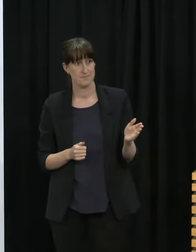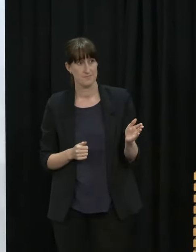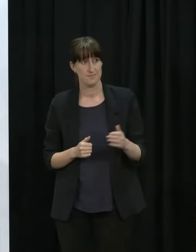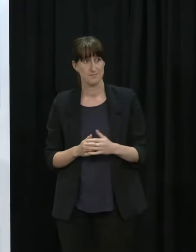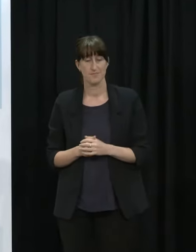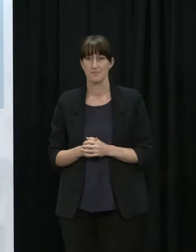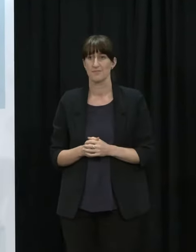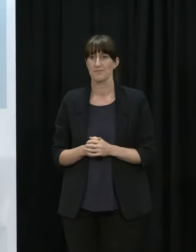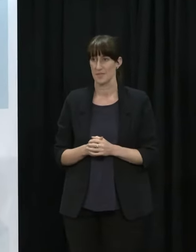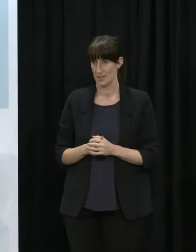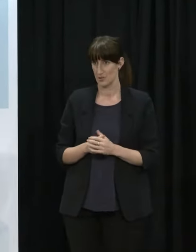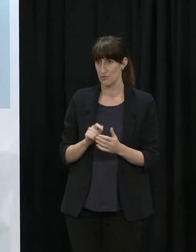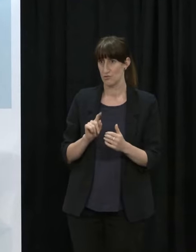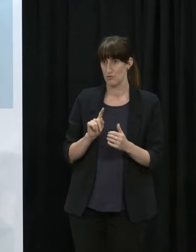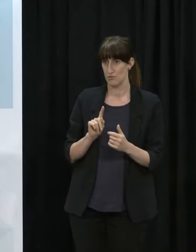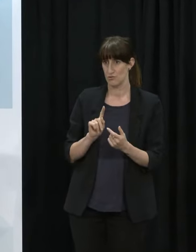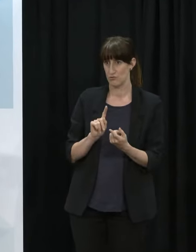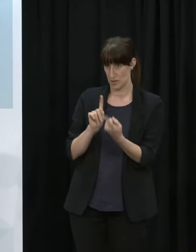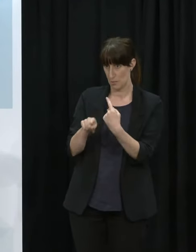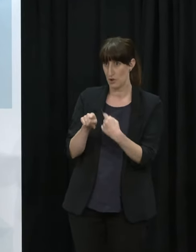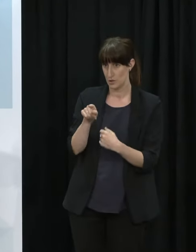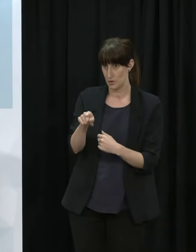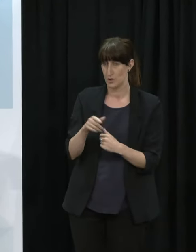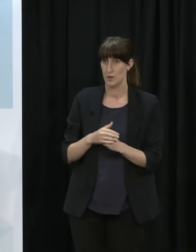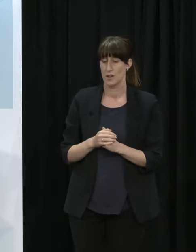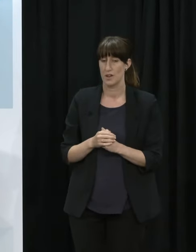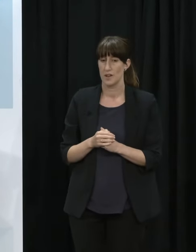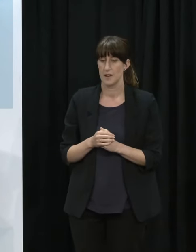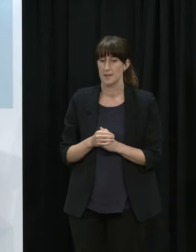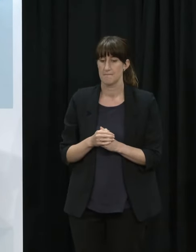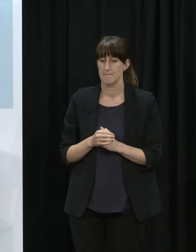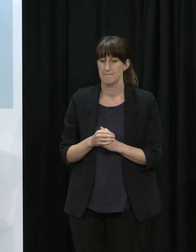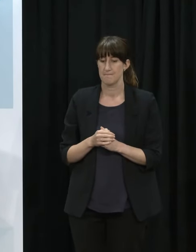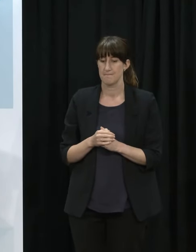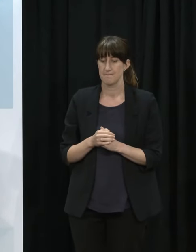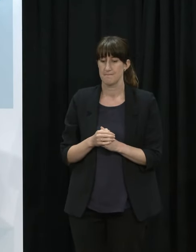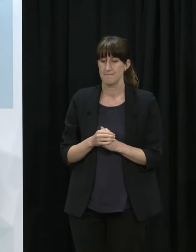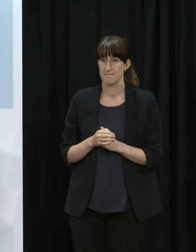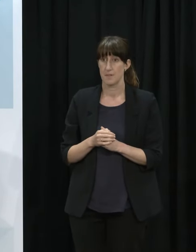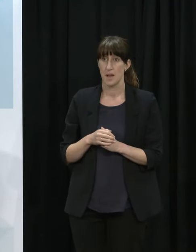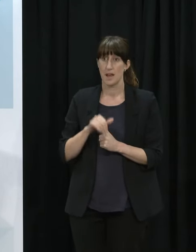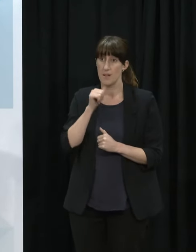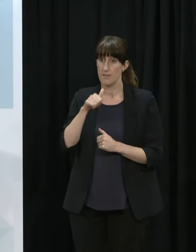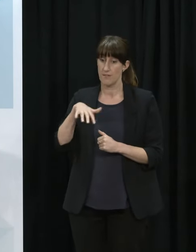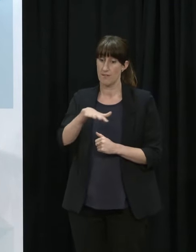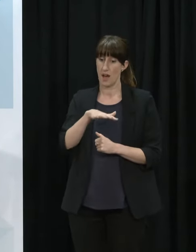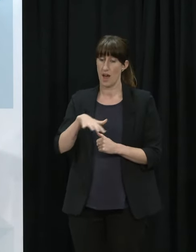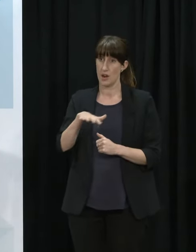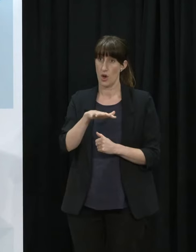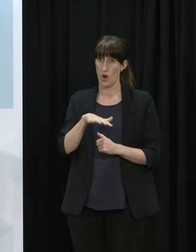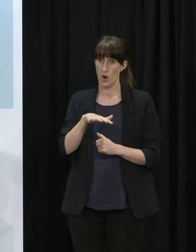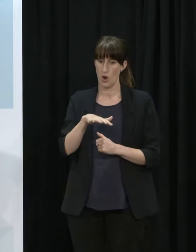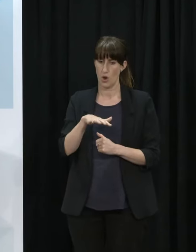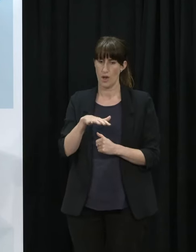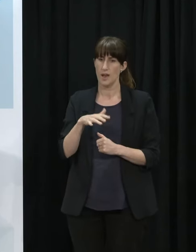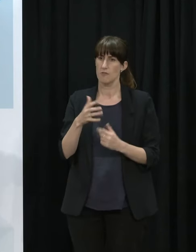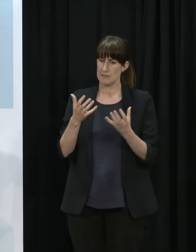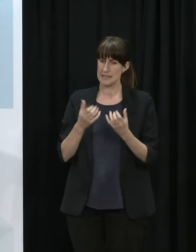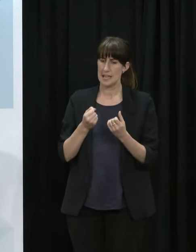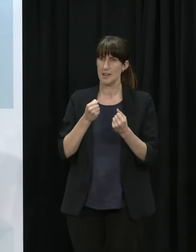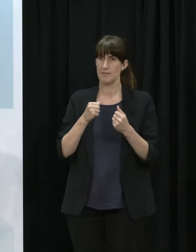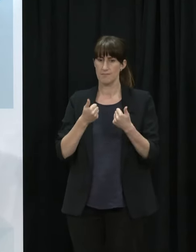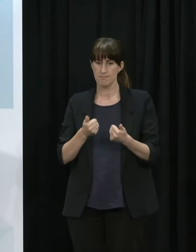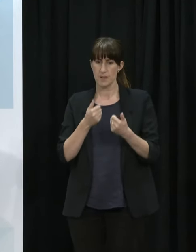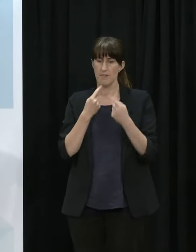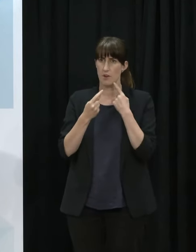just in response to some of those things what we find is when whānau have the opportunity to receive information and discuss information